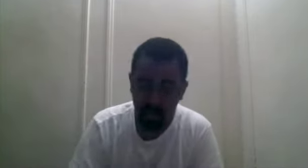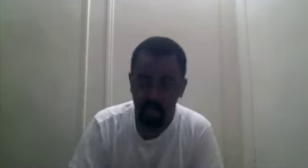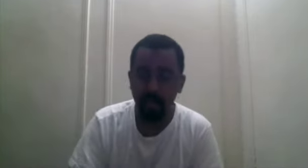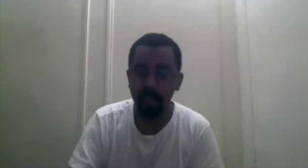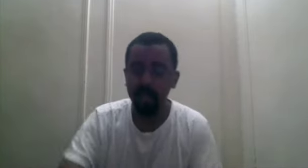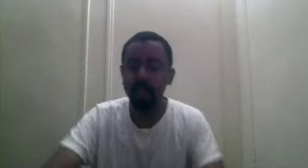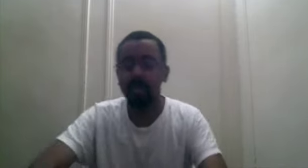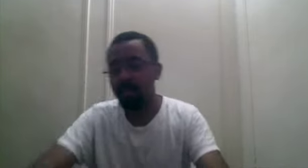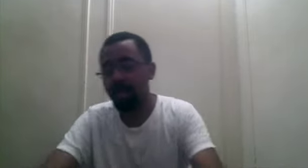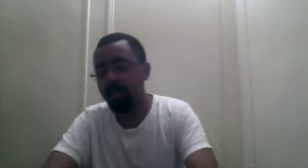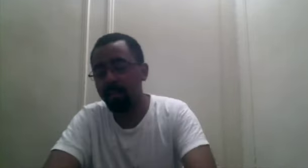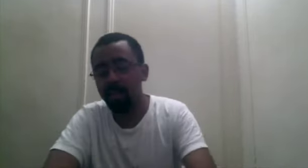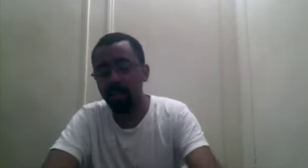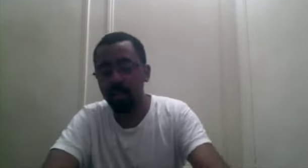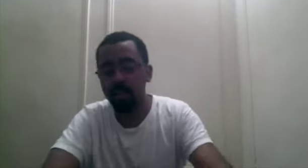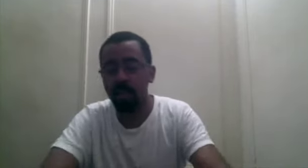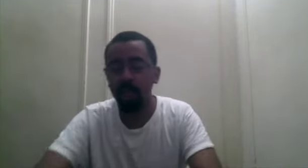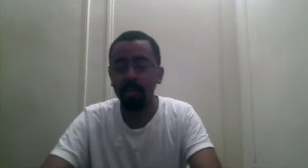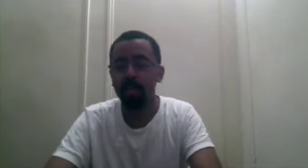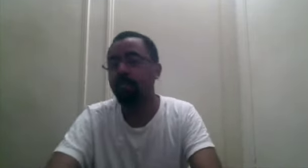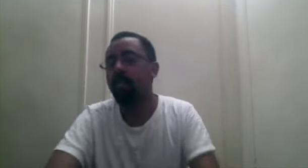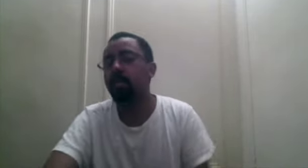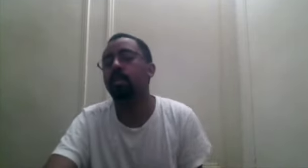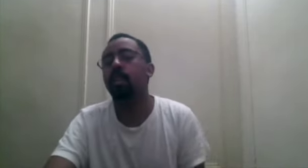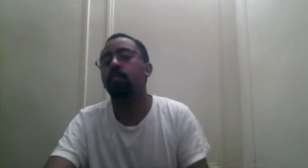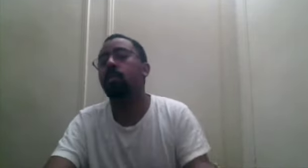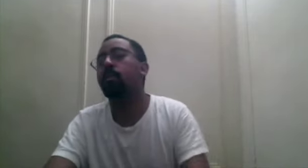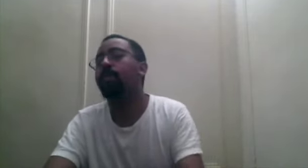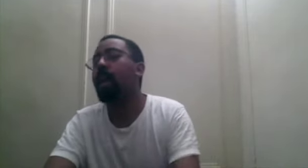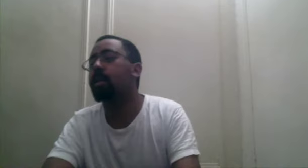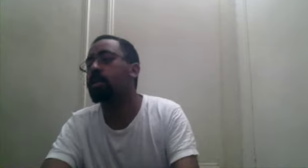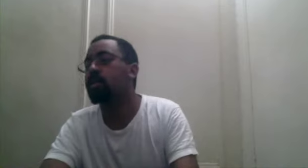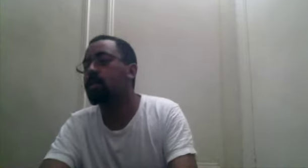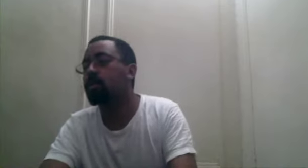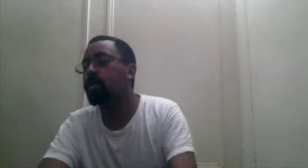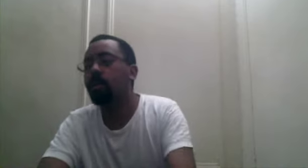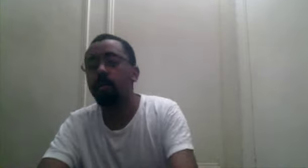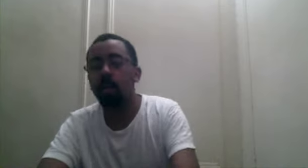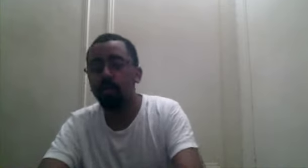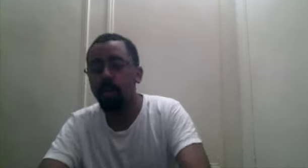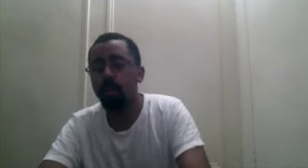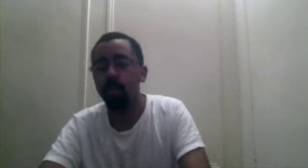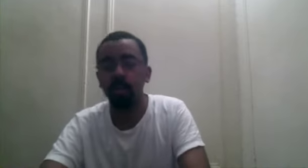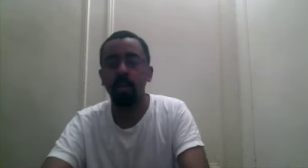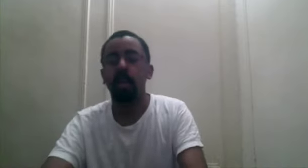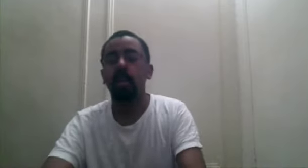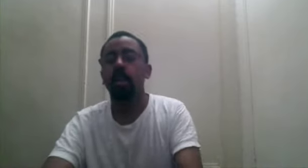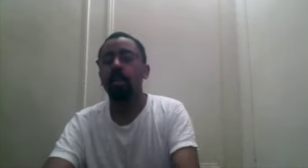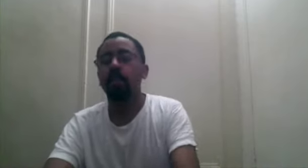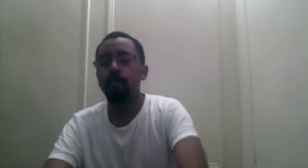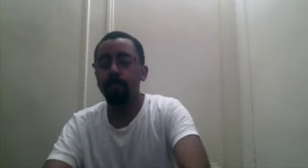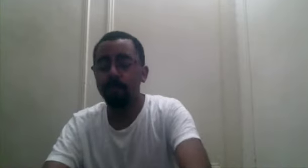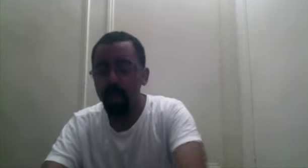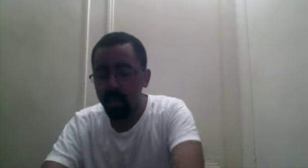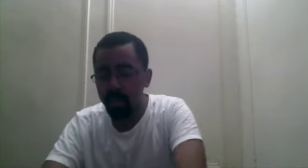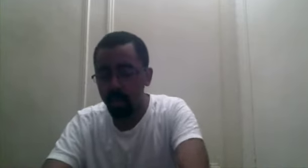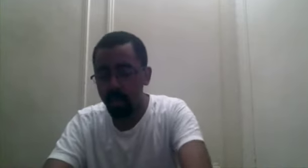But that's, that's it between Sabo and Burgess. We go back to the people of Dressrosa. The, the military, uh, the